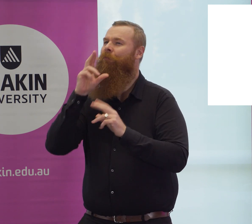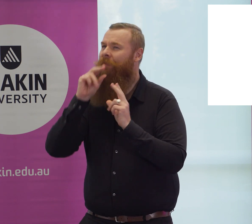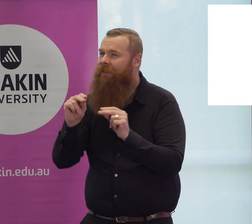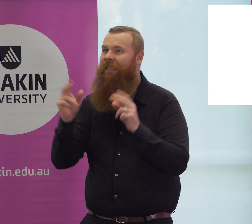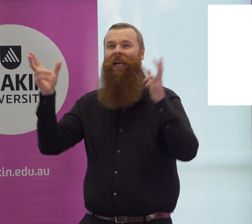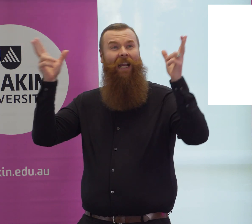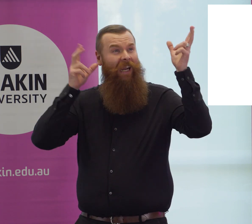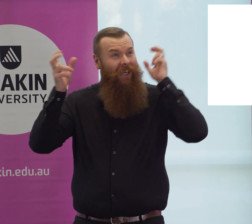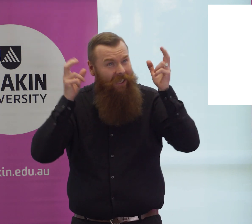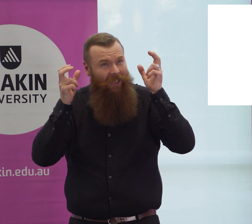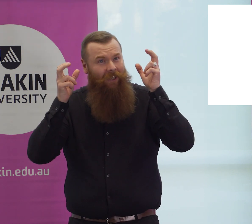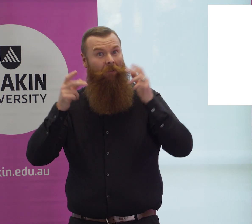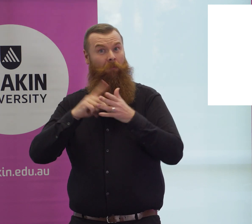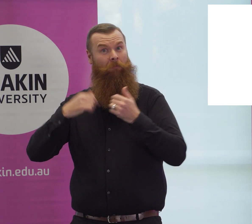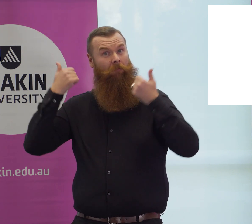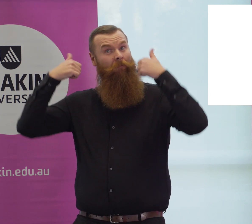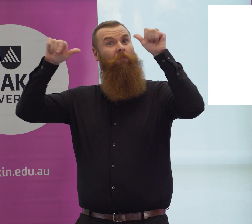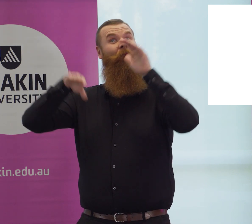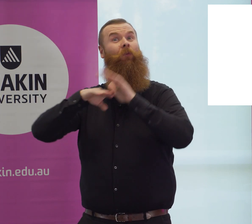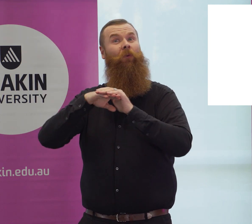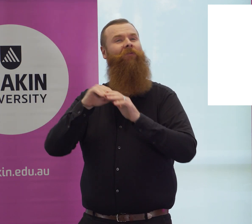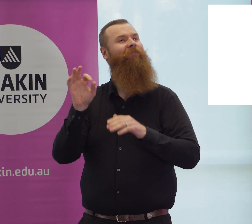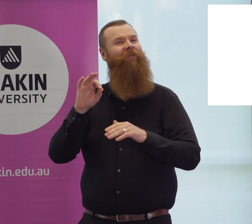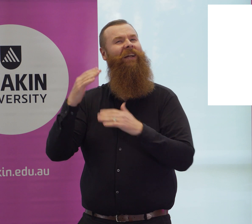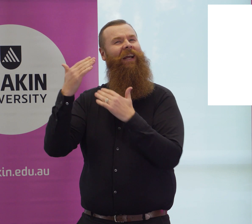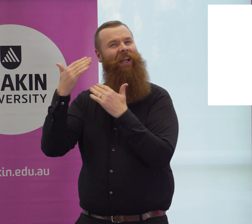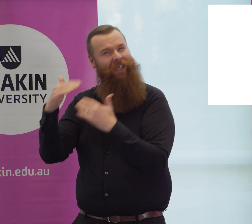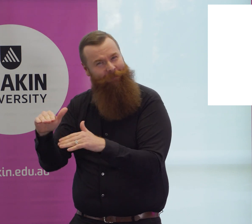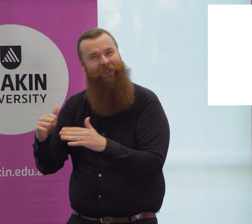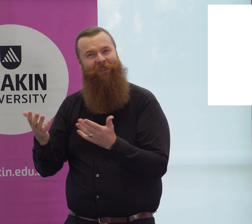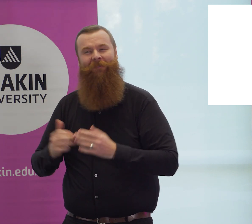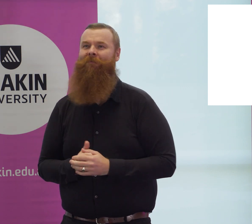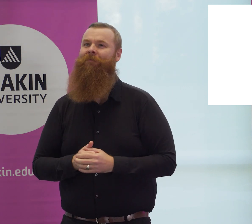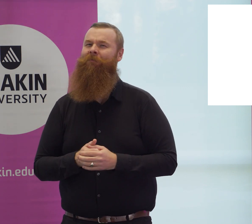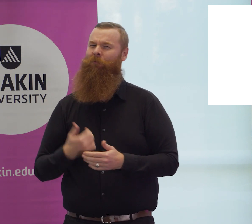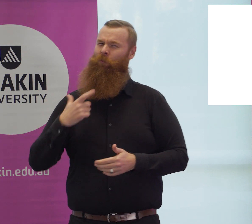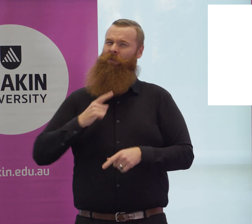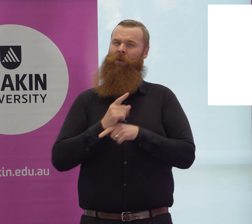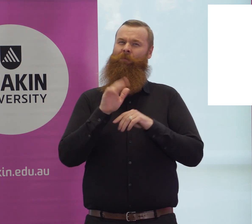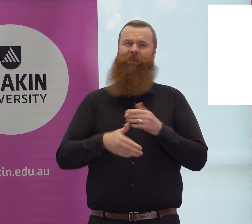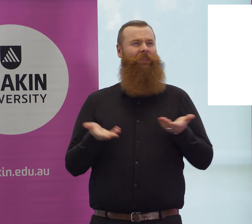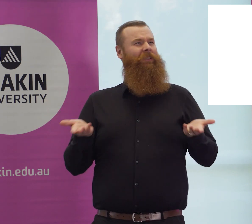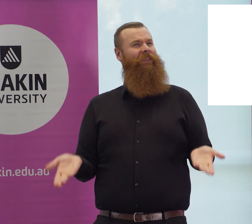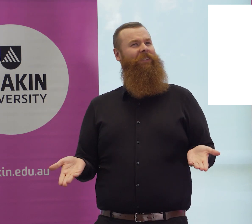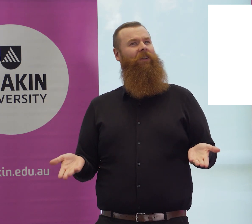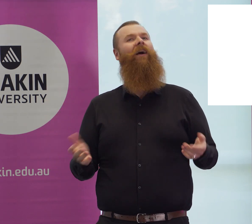To learn to speak and listen. Often with limited success. To become so-called normal.